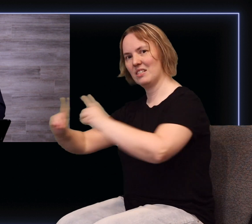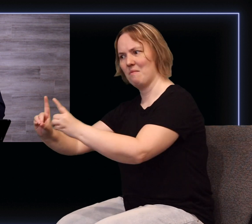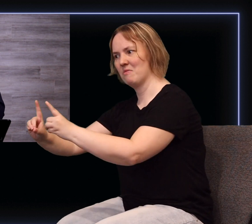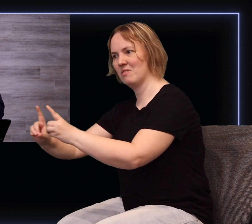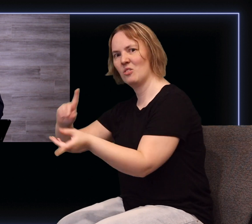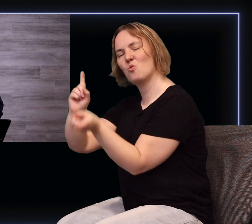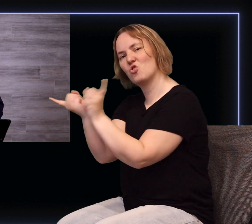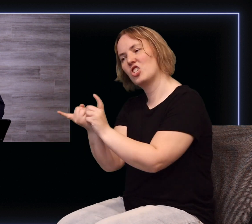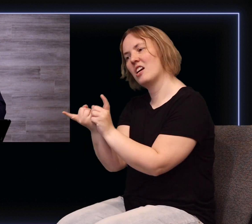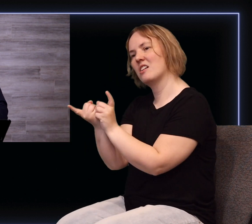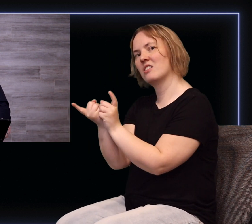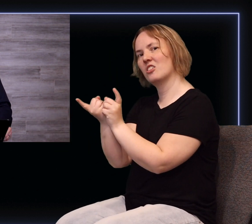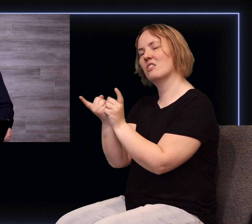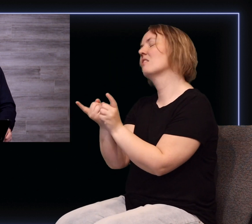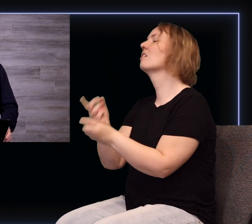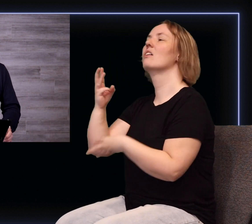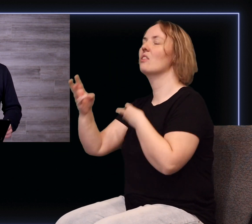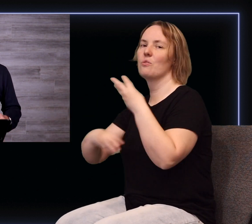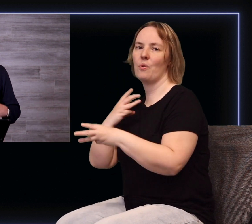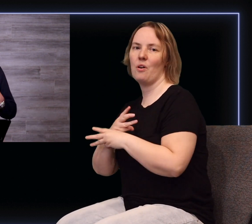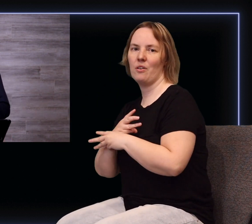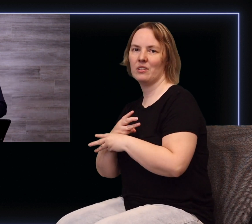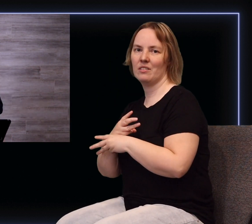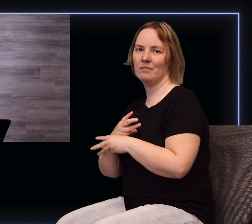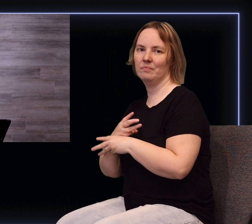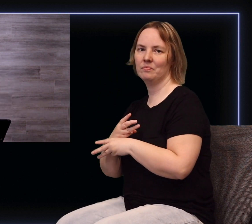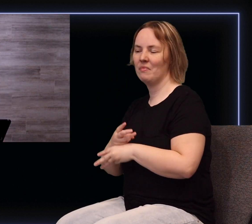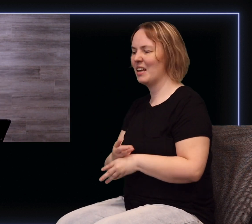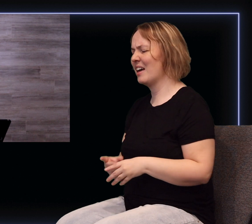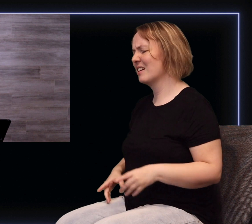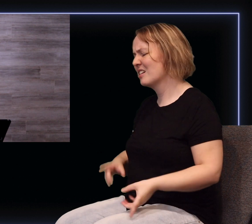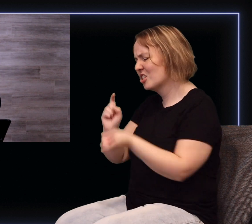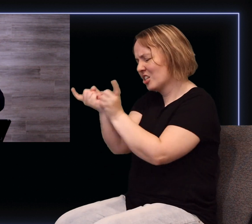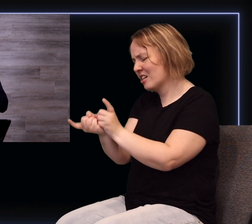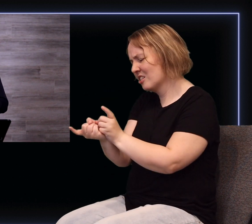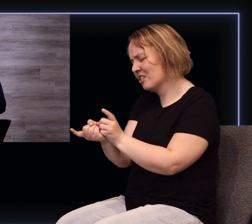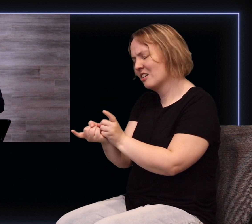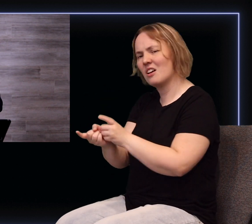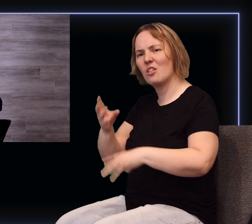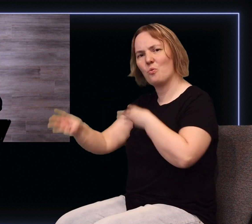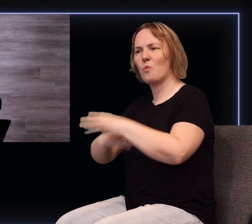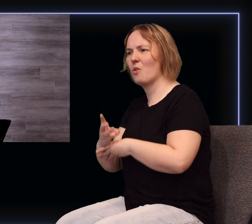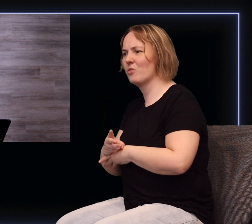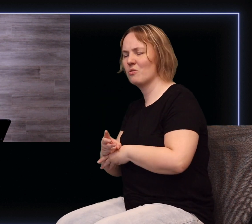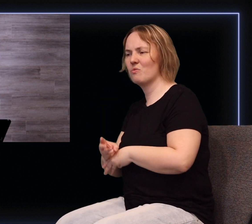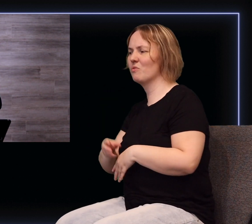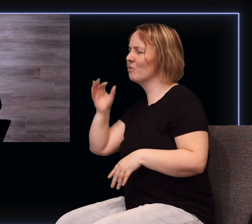first began and they changed the world through this apostolic message and this mission that came as a result